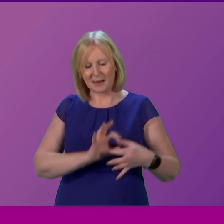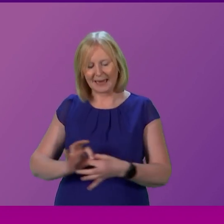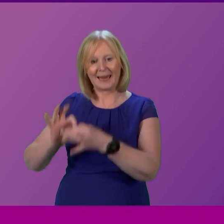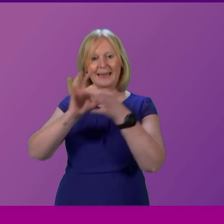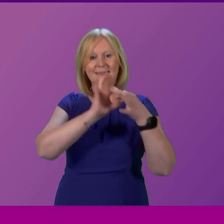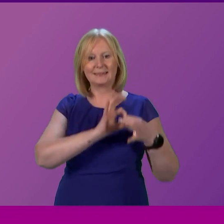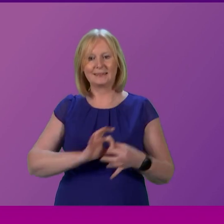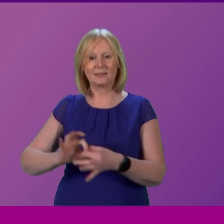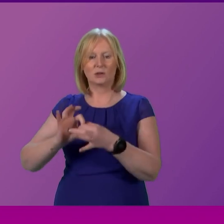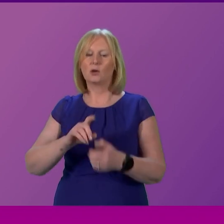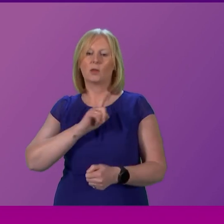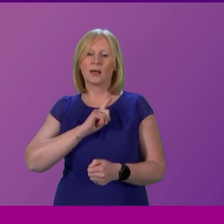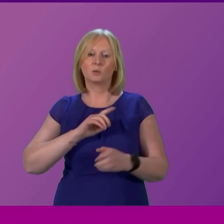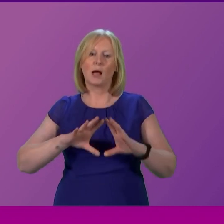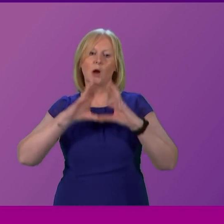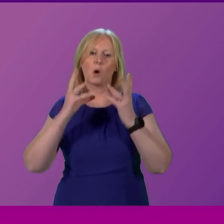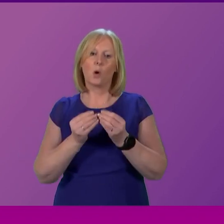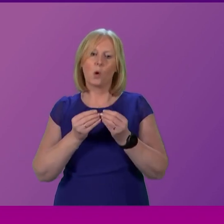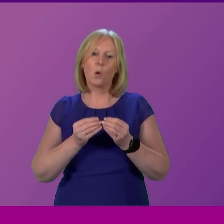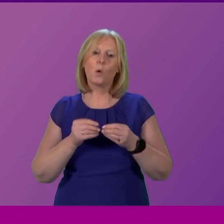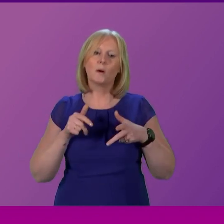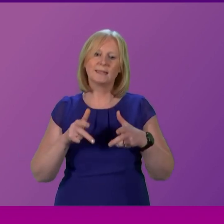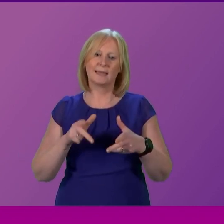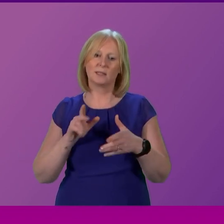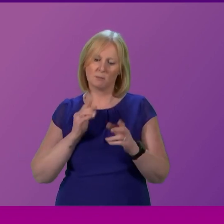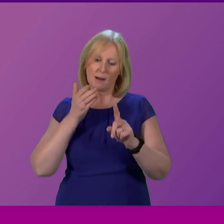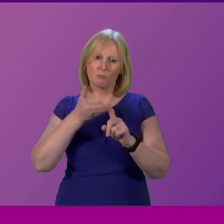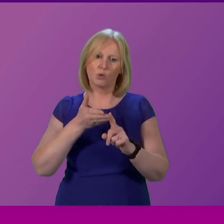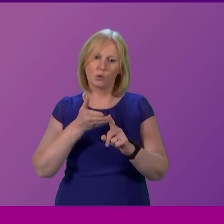statement that we're taking a whole systems approach so if we can